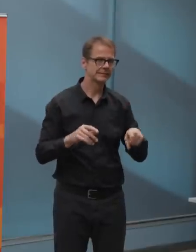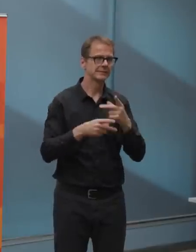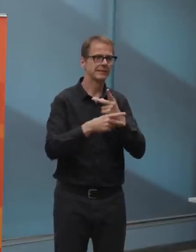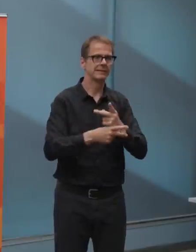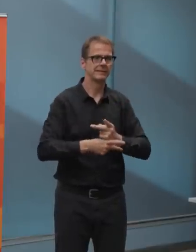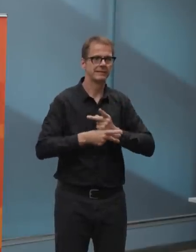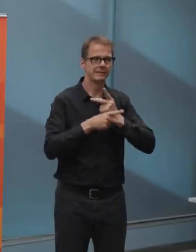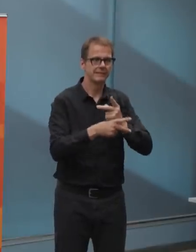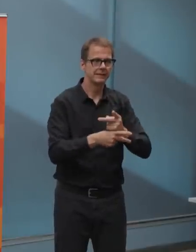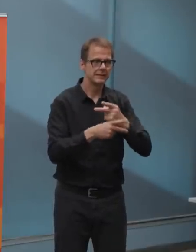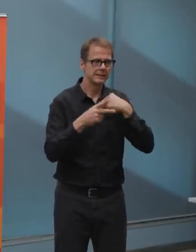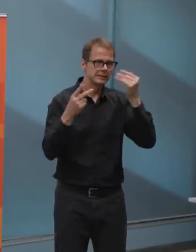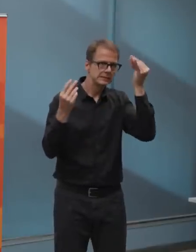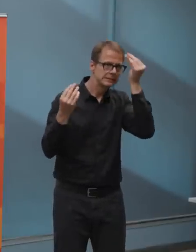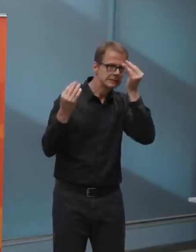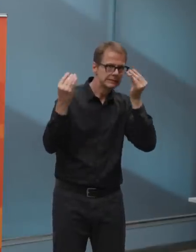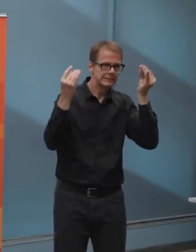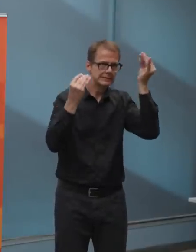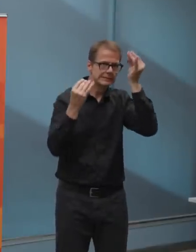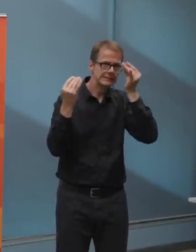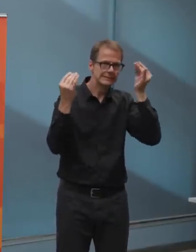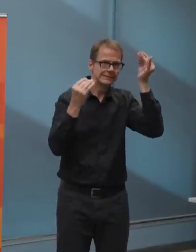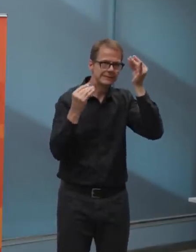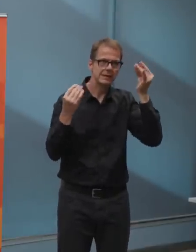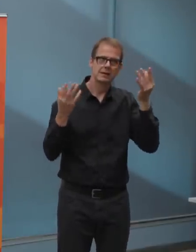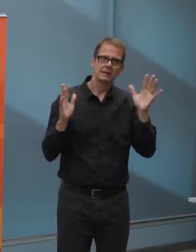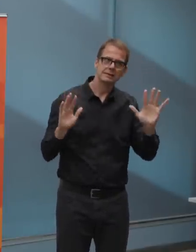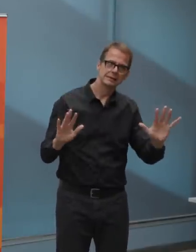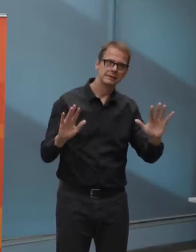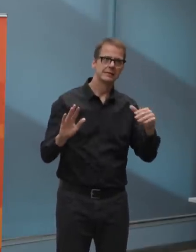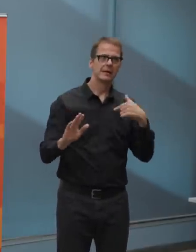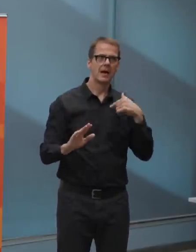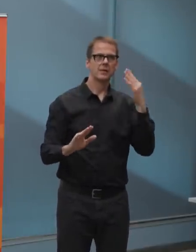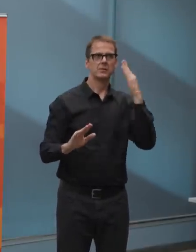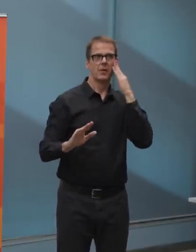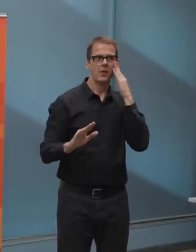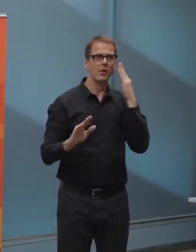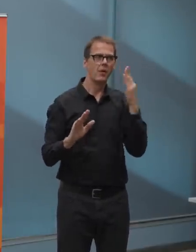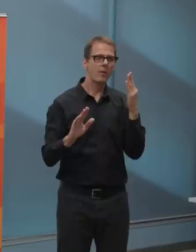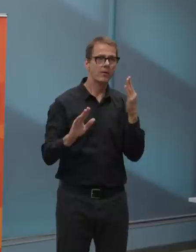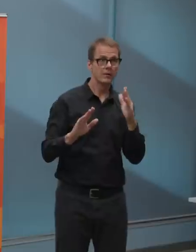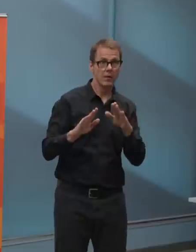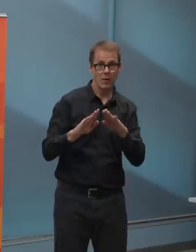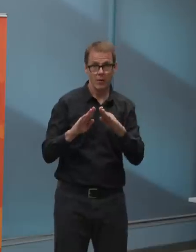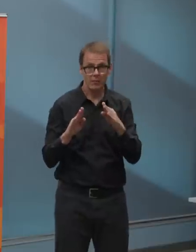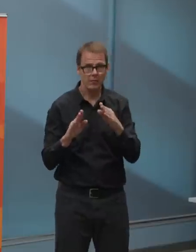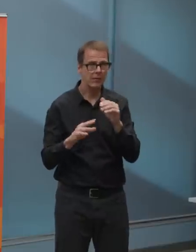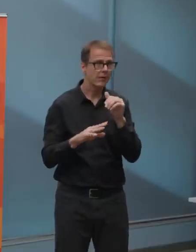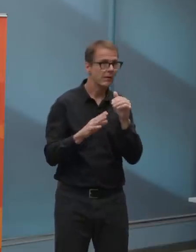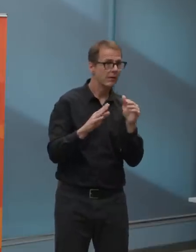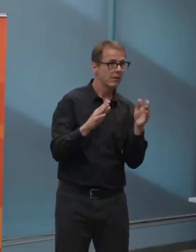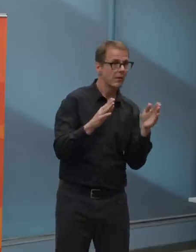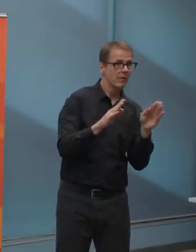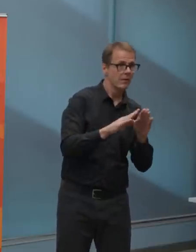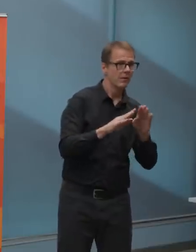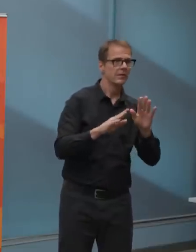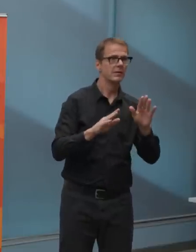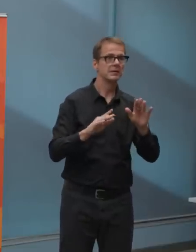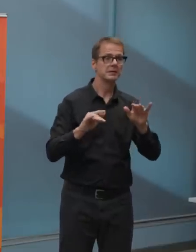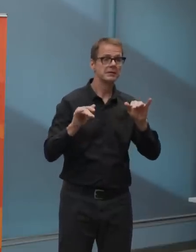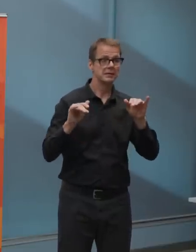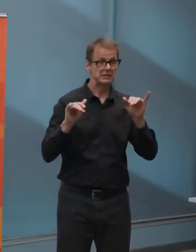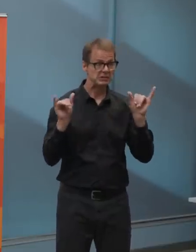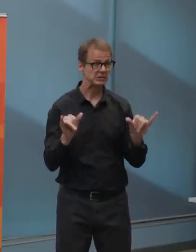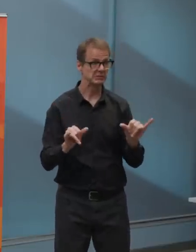responsive to the possible need for adjustment. In the past week, the City has taken important steps to build out the provincial guidelines